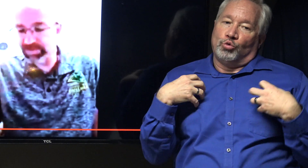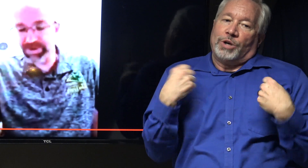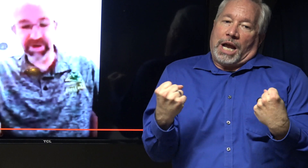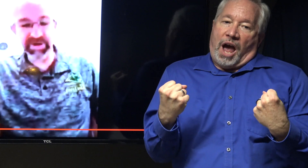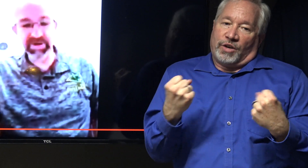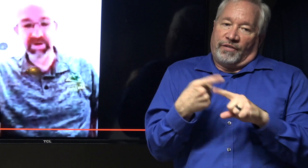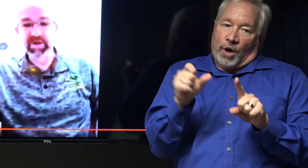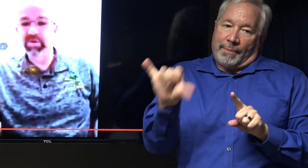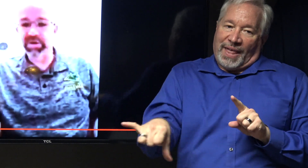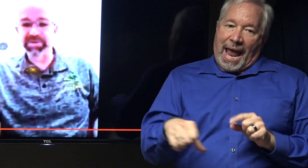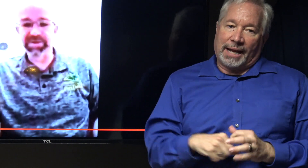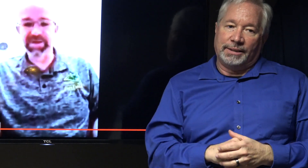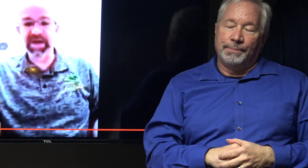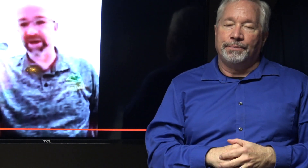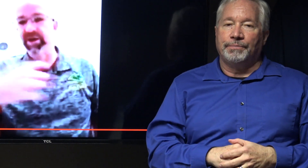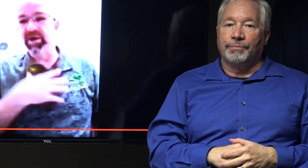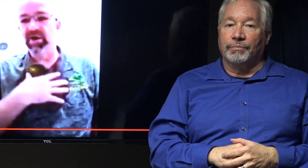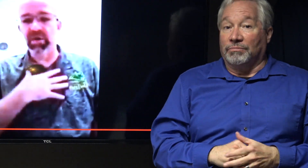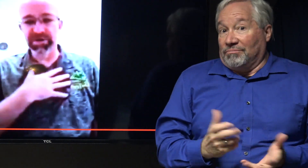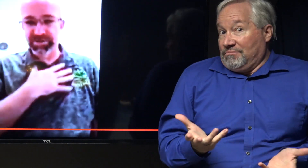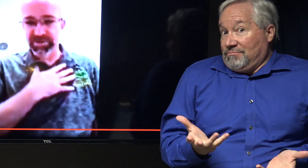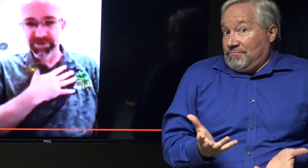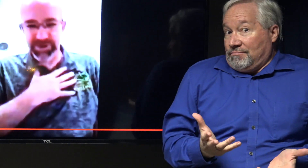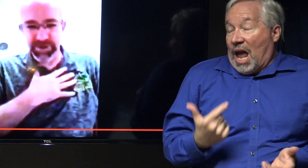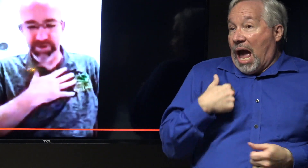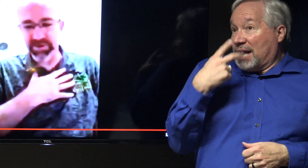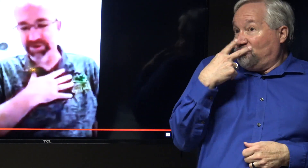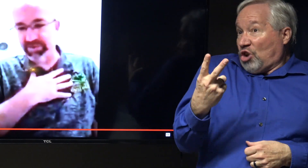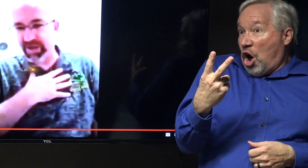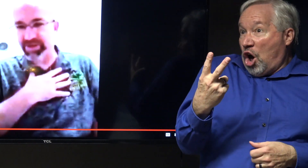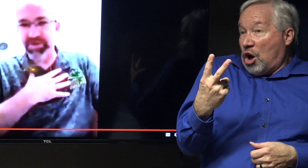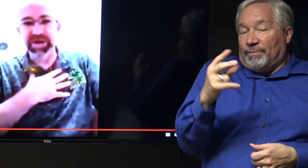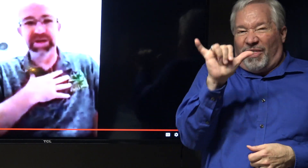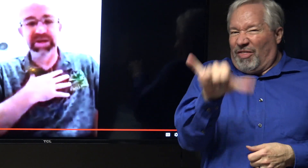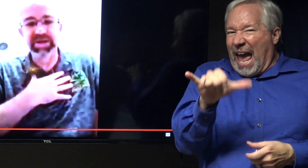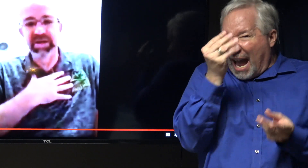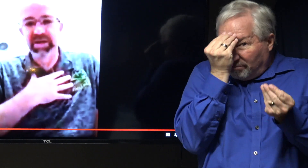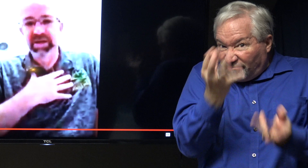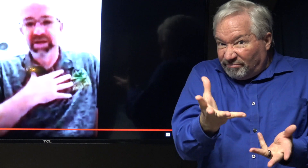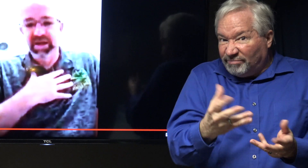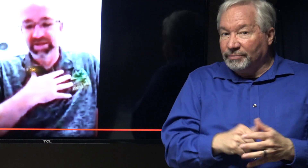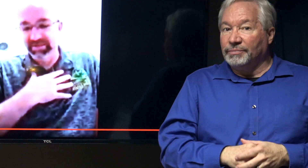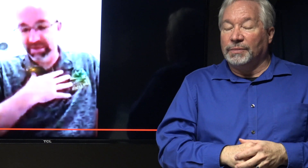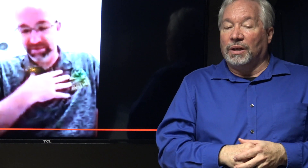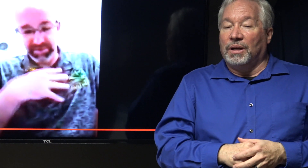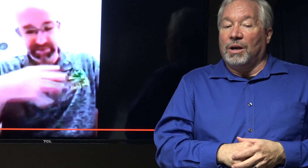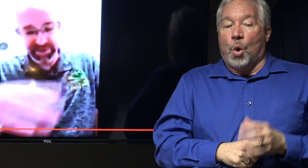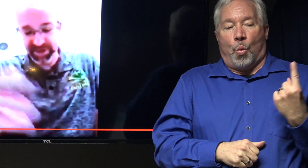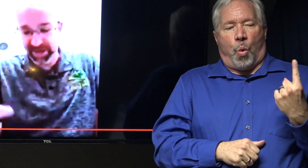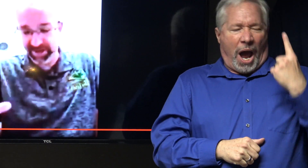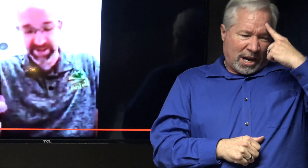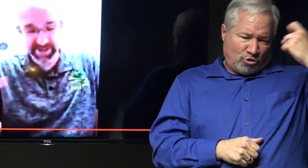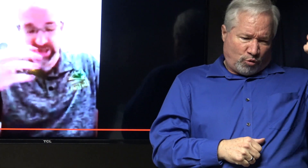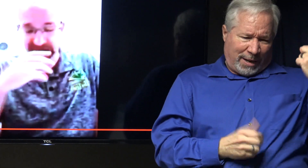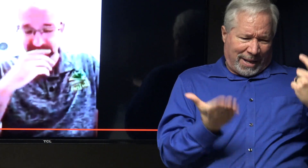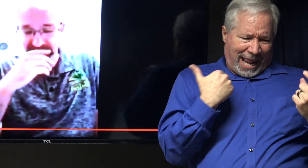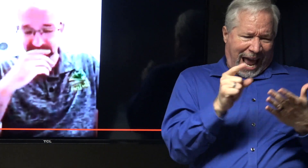I'm just sharing what I'm seeing. I know I wasn't supposed to share the one dream last week. I think maybe for the peace I had last night